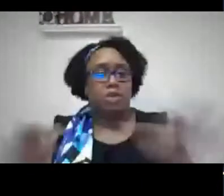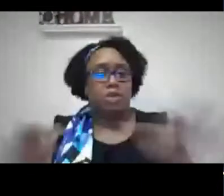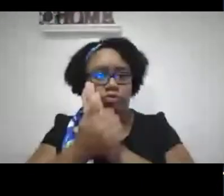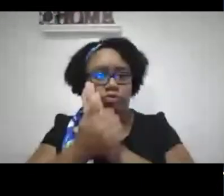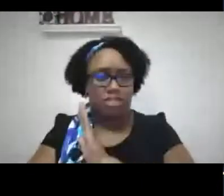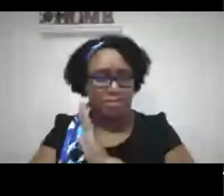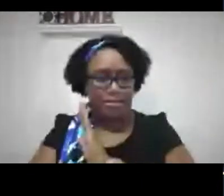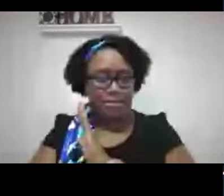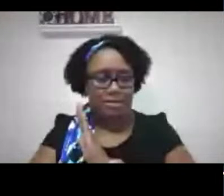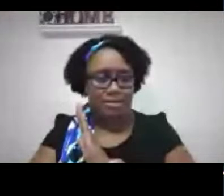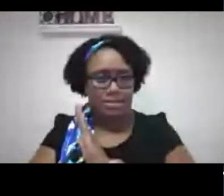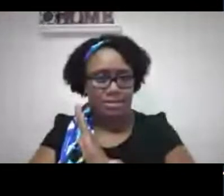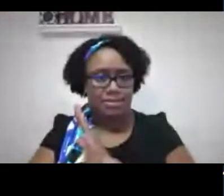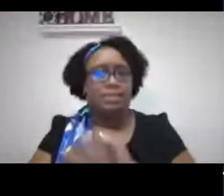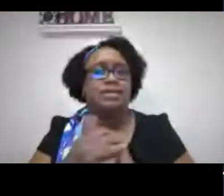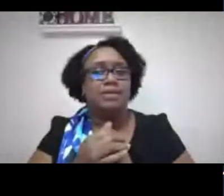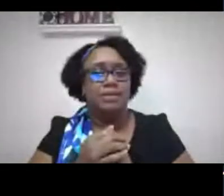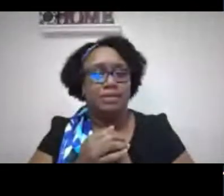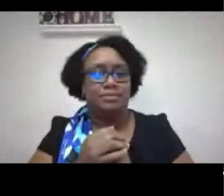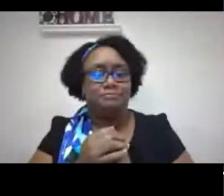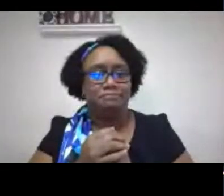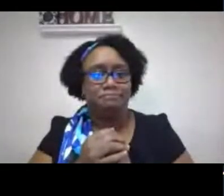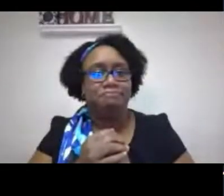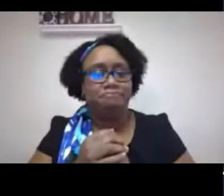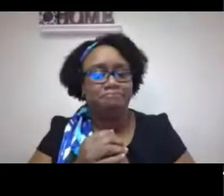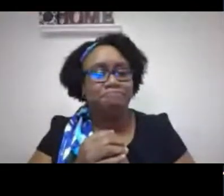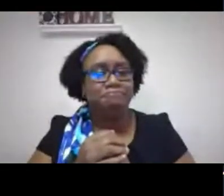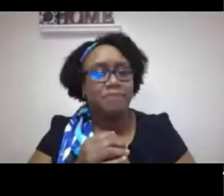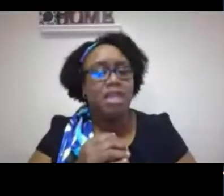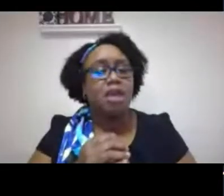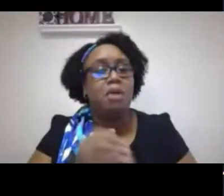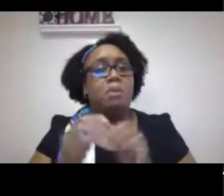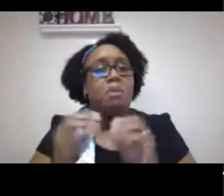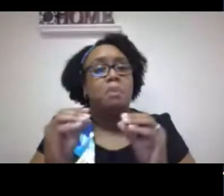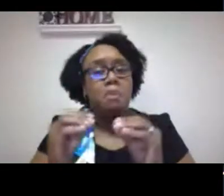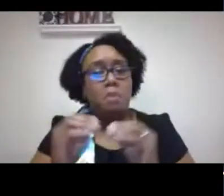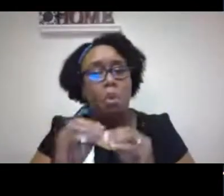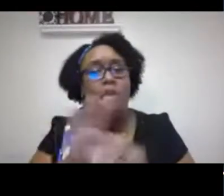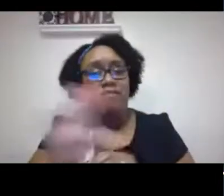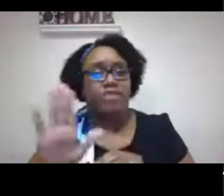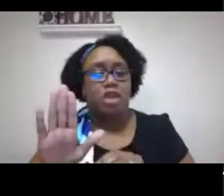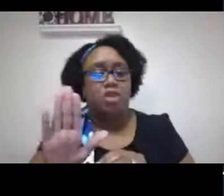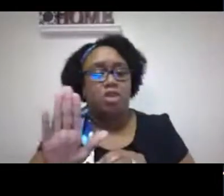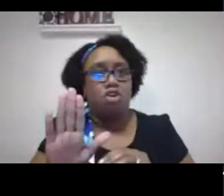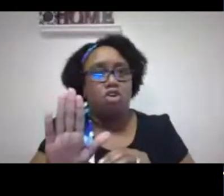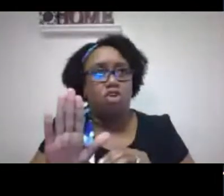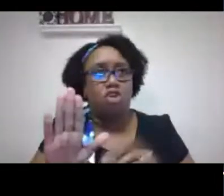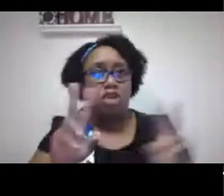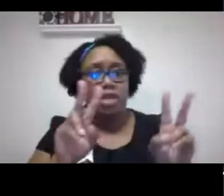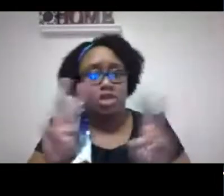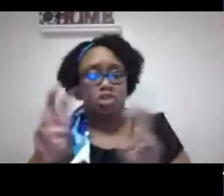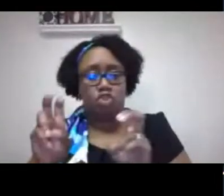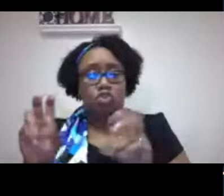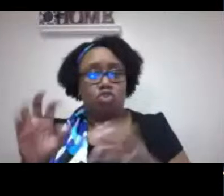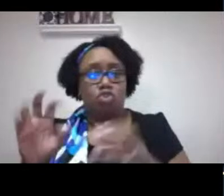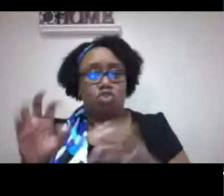Now, keep in mind, they found more relevance with language skills.